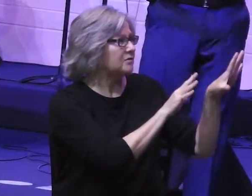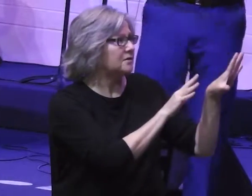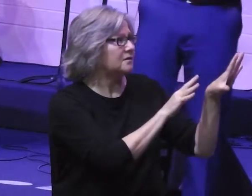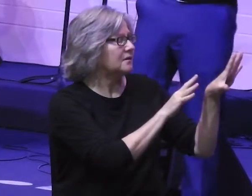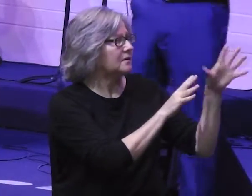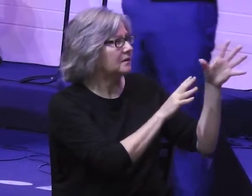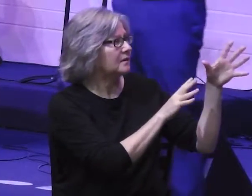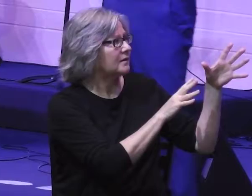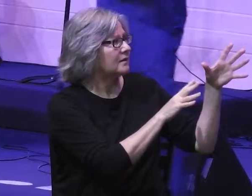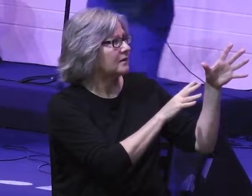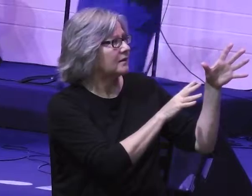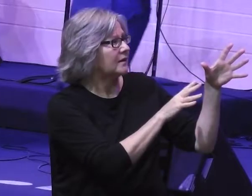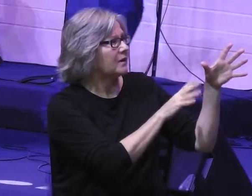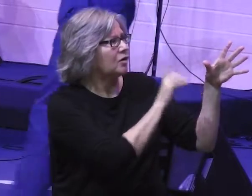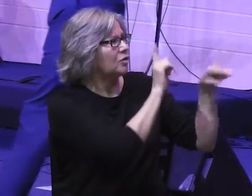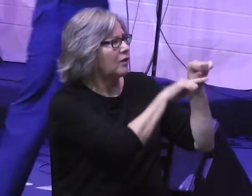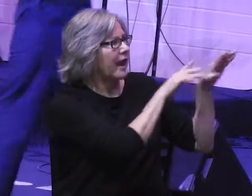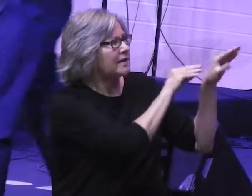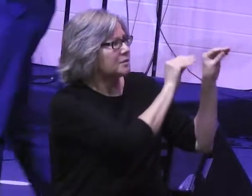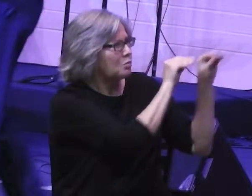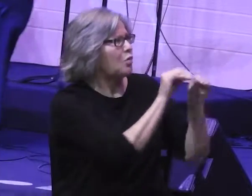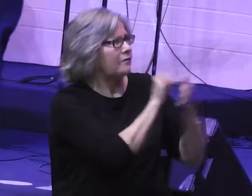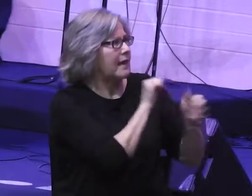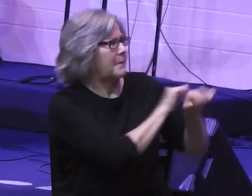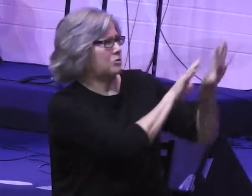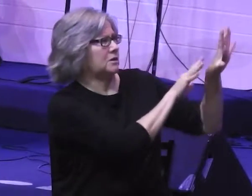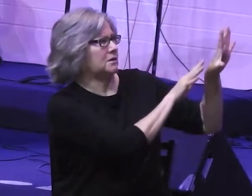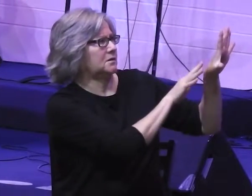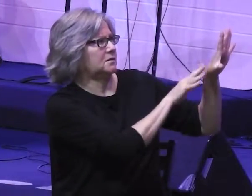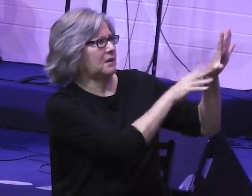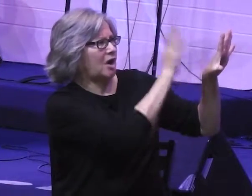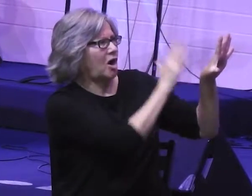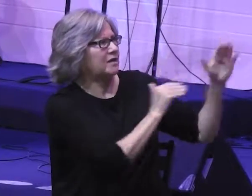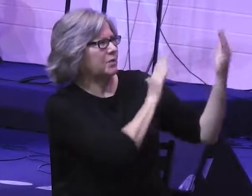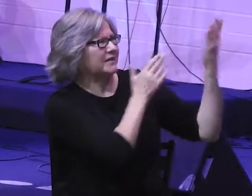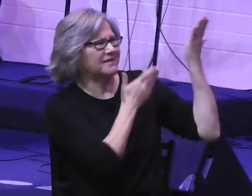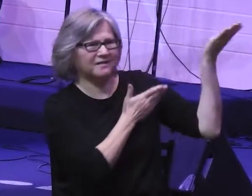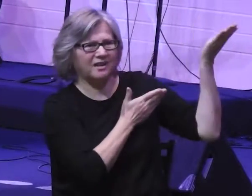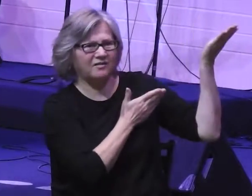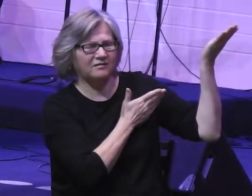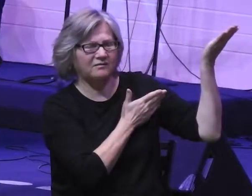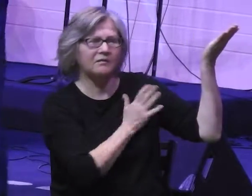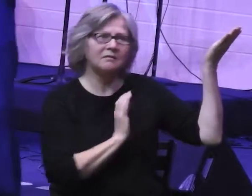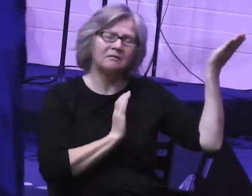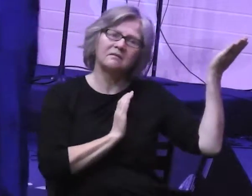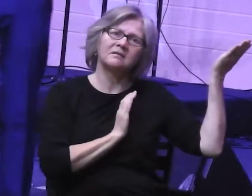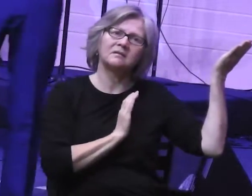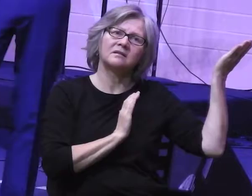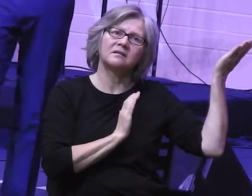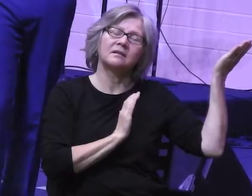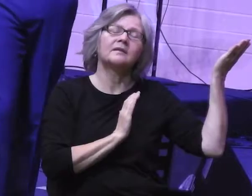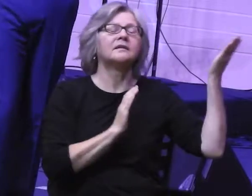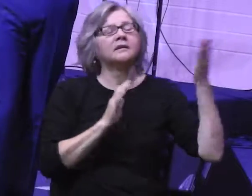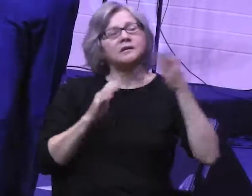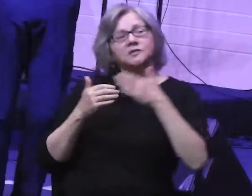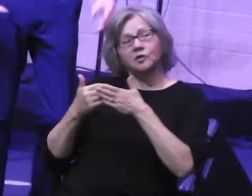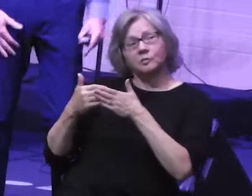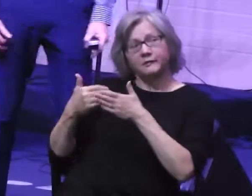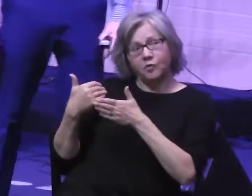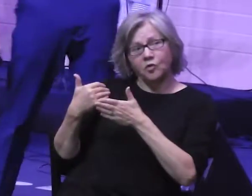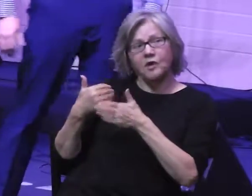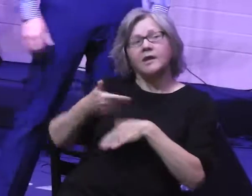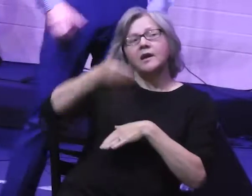portable. And so in the remaining chapters of the book, most of it, God is laying out his